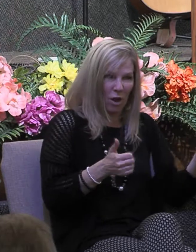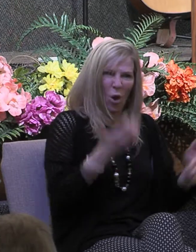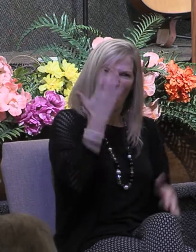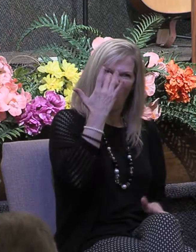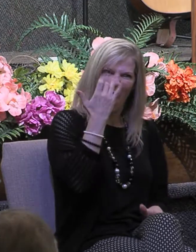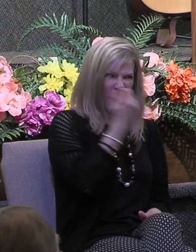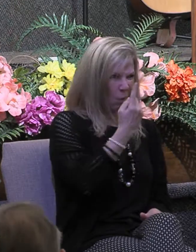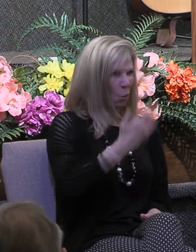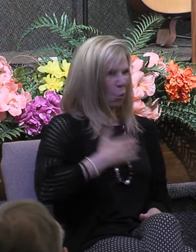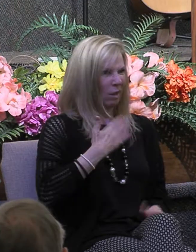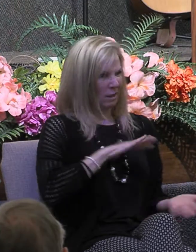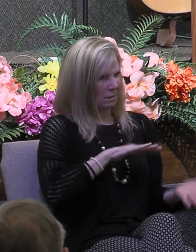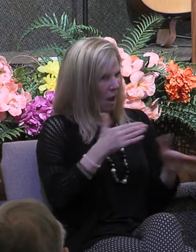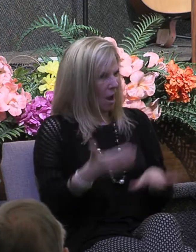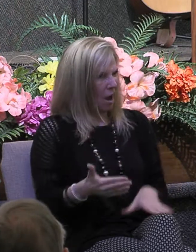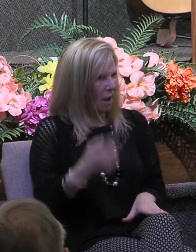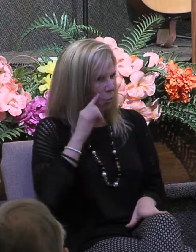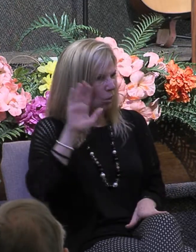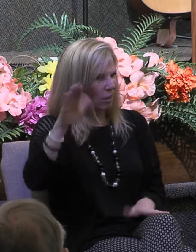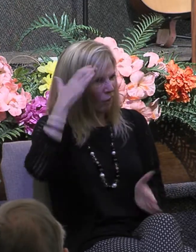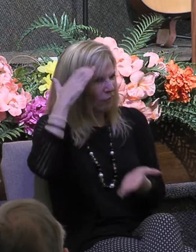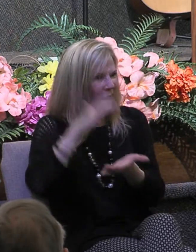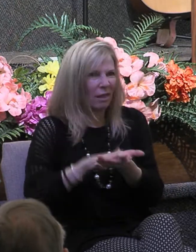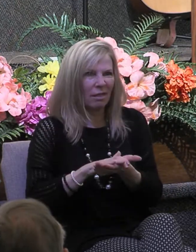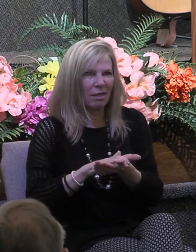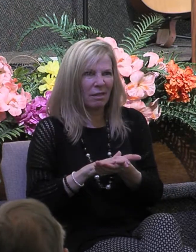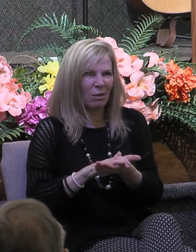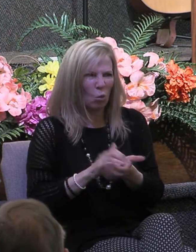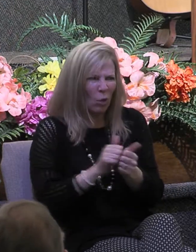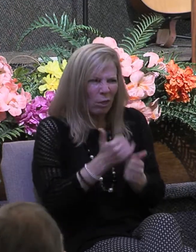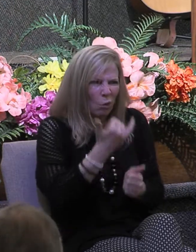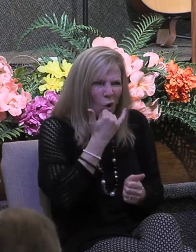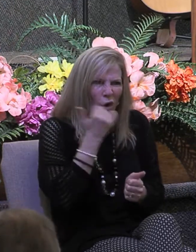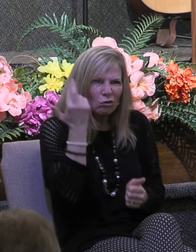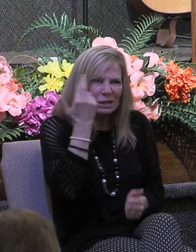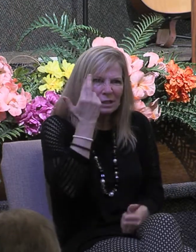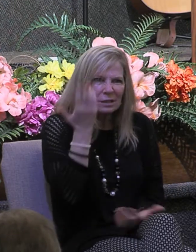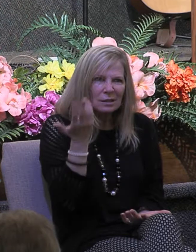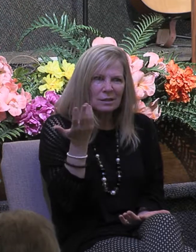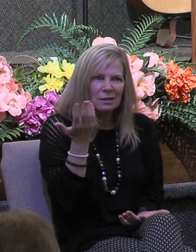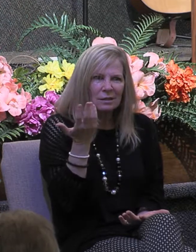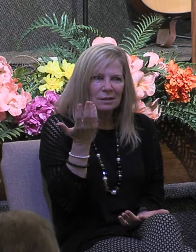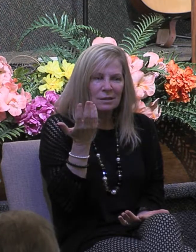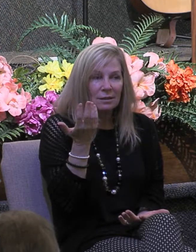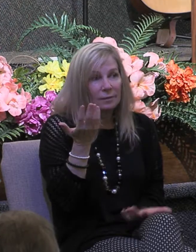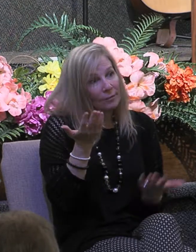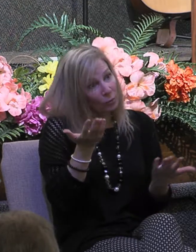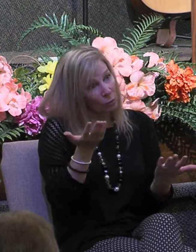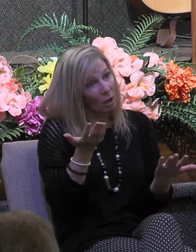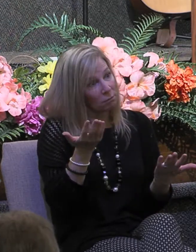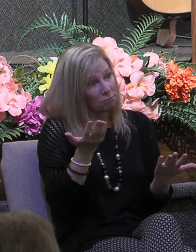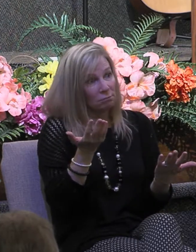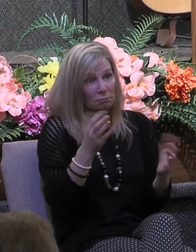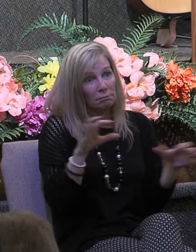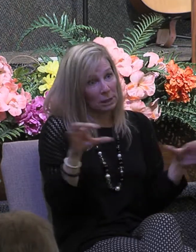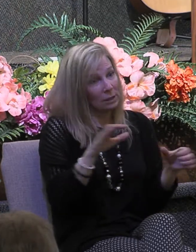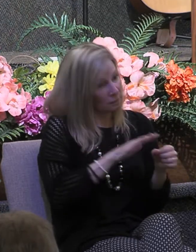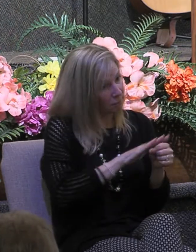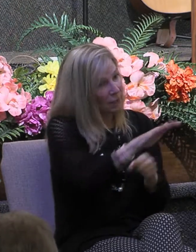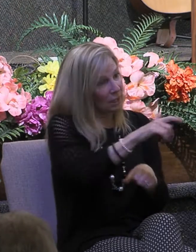willingly die for their faith out of the wrong motivation well it's been done folks plenty of times plenty